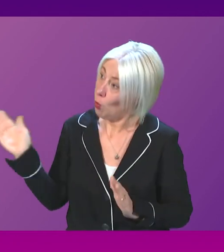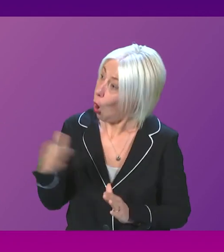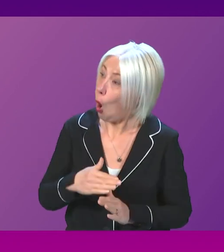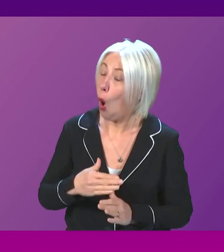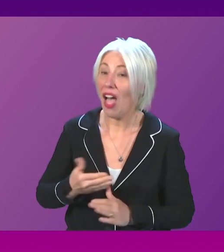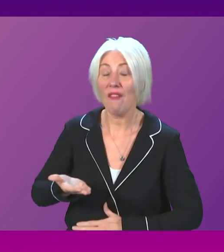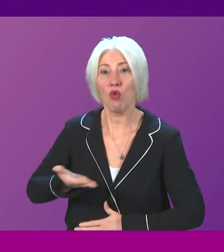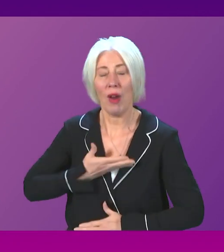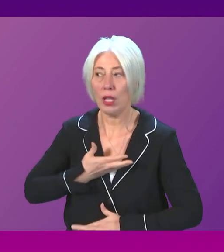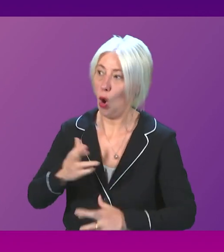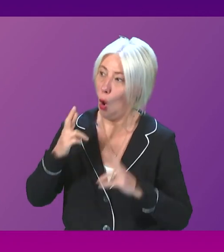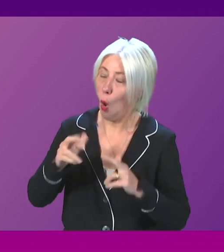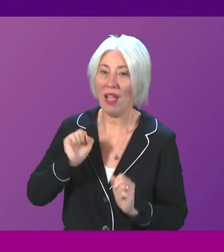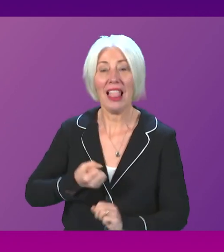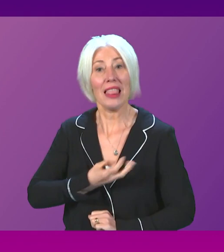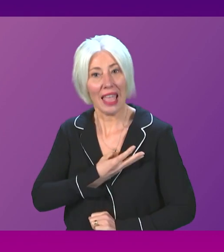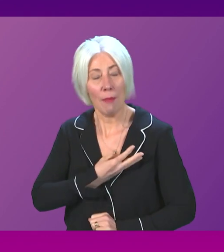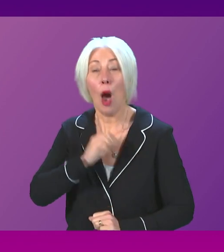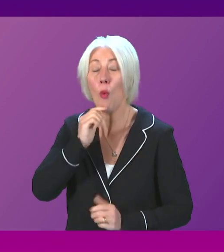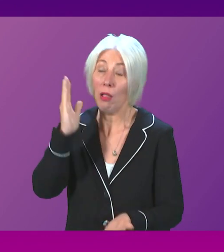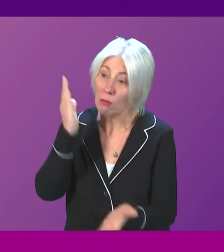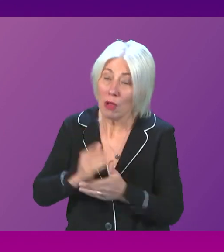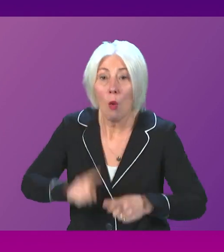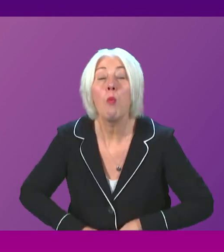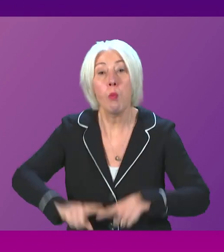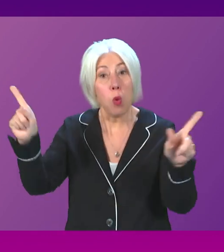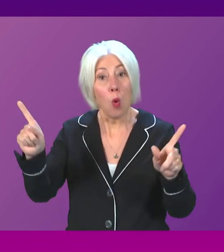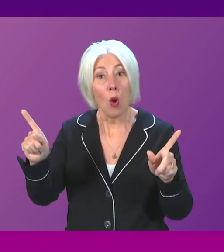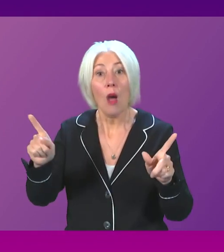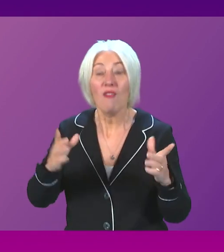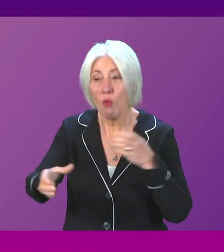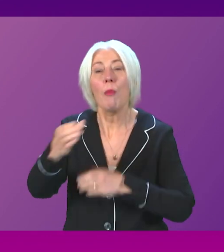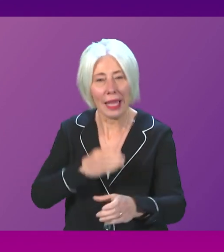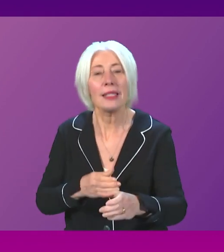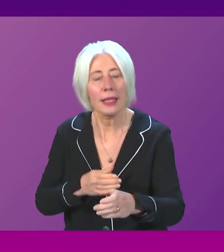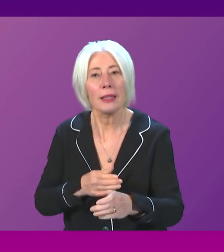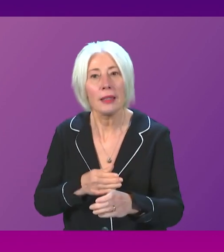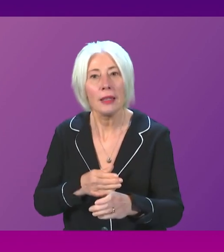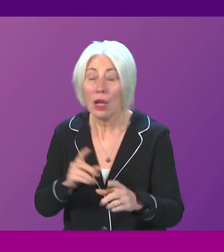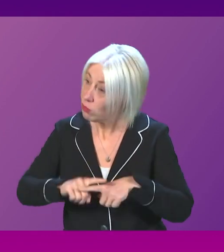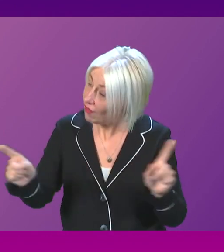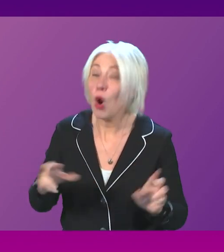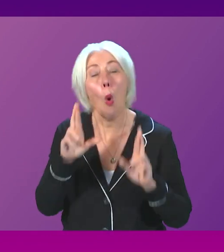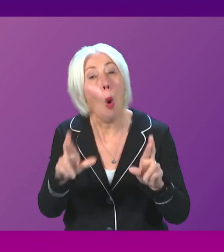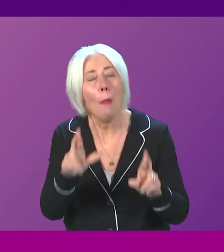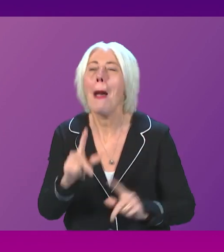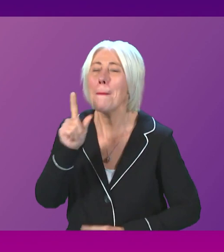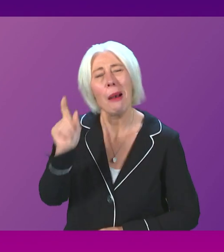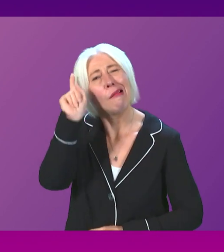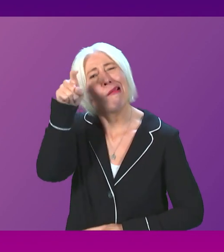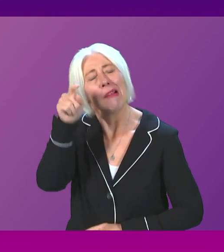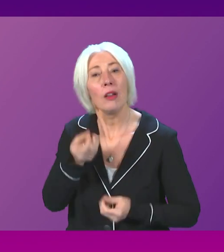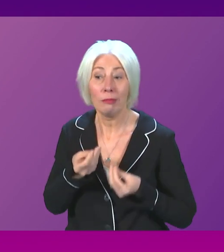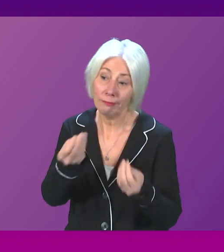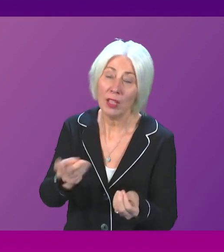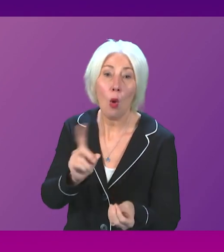hope that that Labour government will actually be a big difference to what it is replacing. And let me give another suggestion. Perhaps it could